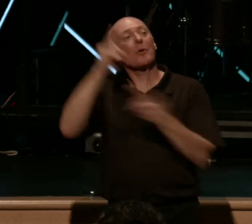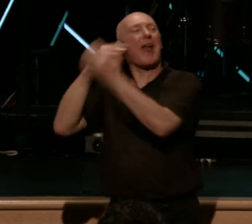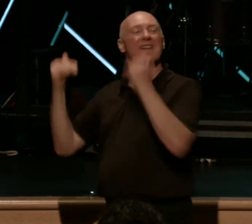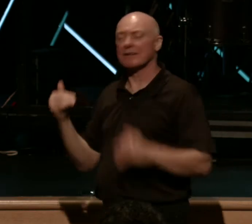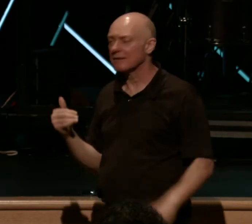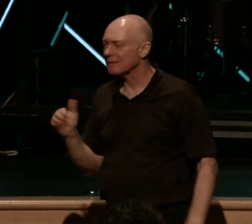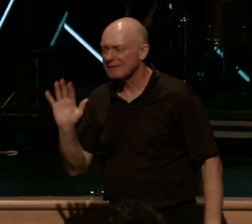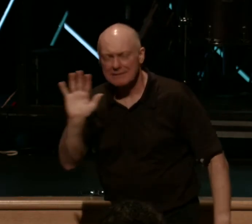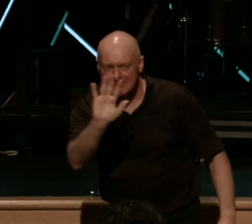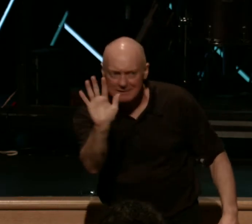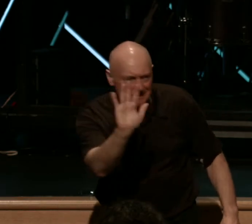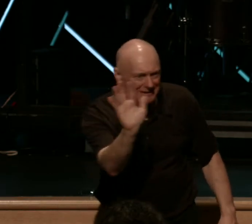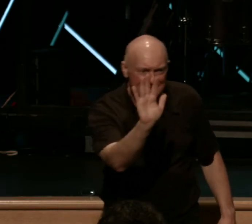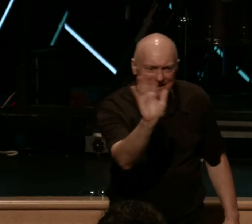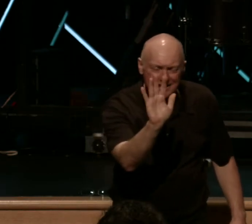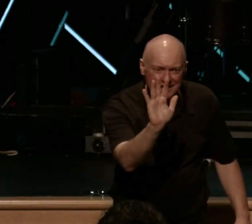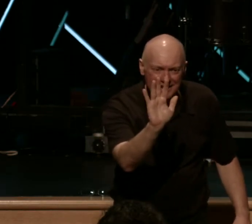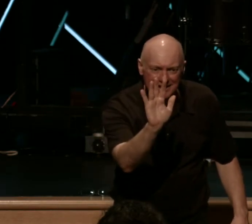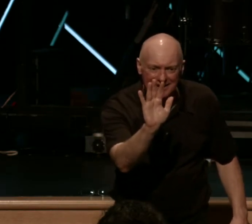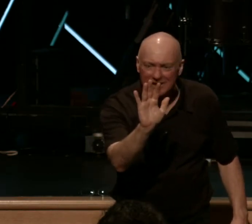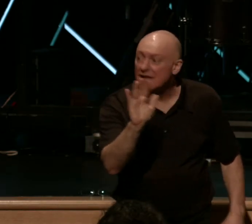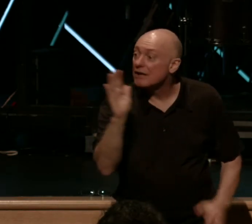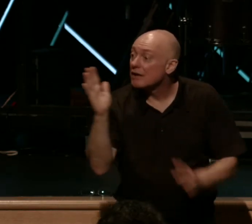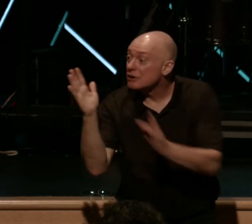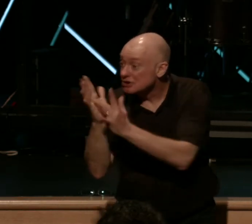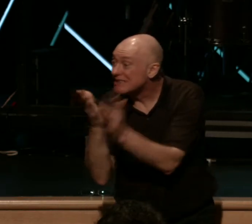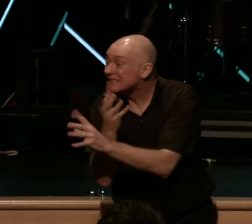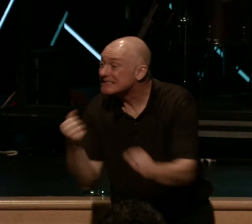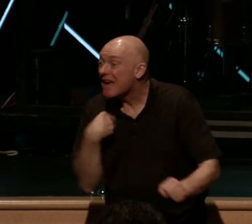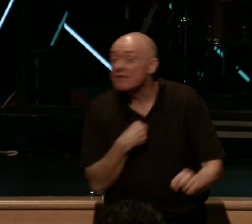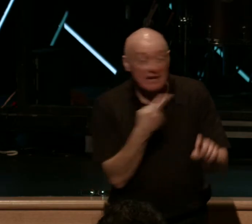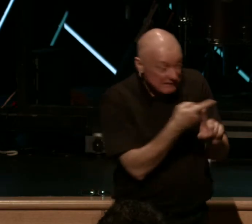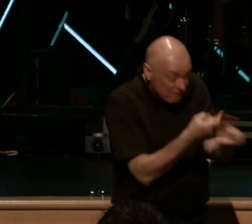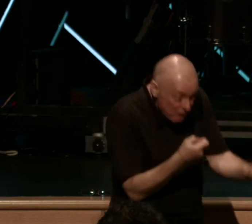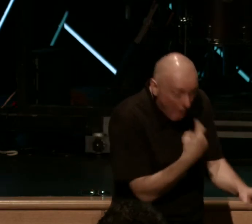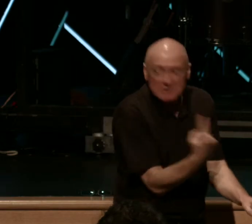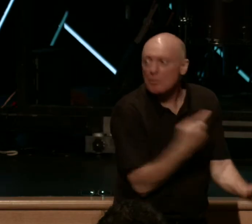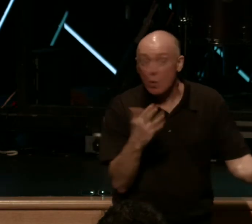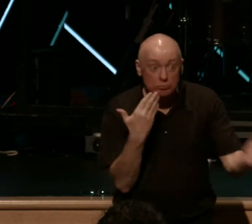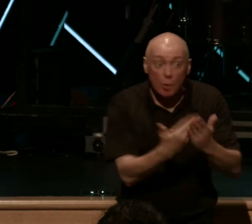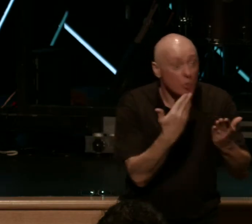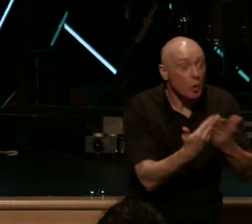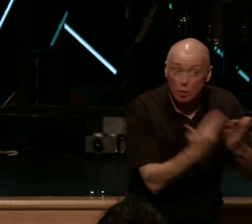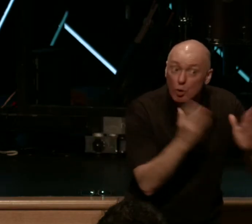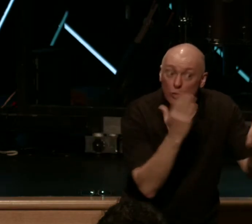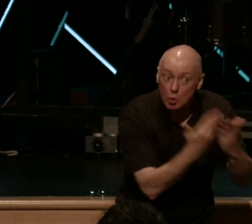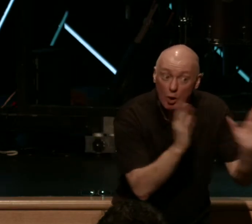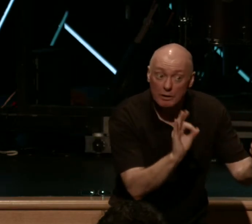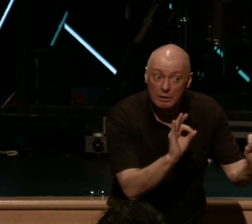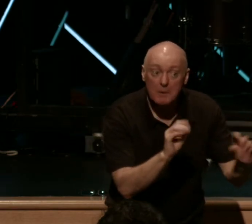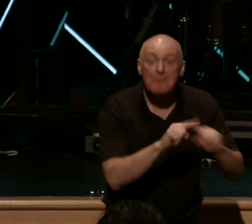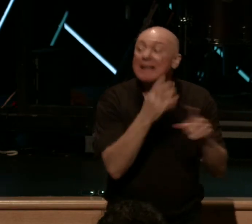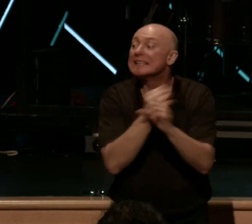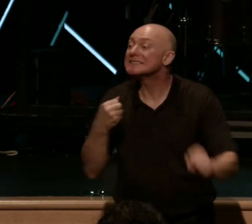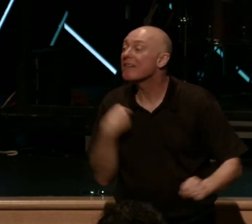But friends, let me say you something. Not only did Jesus save us from something, and we're grateful for that, he actually saved us for something.